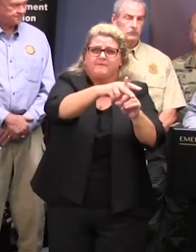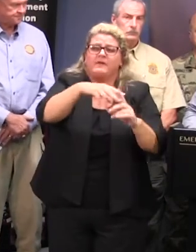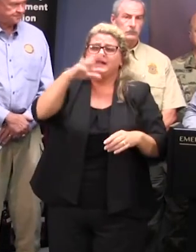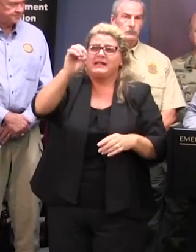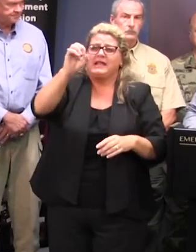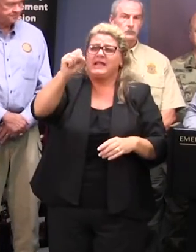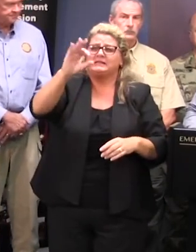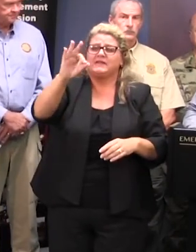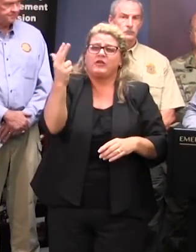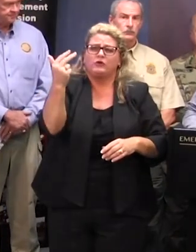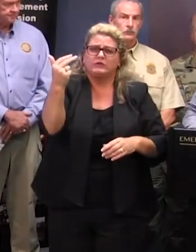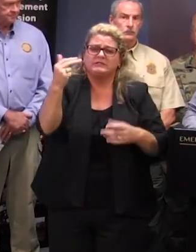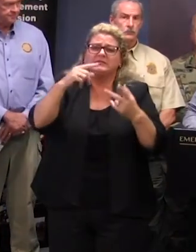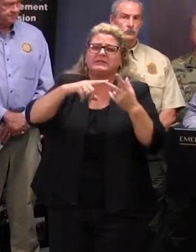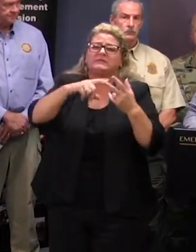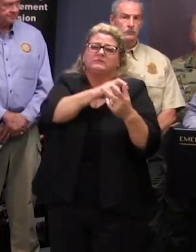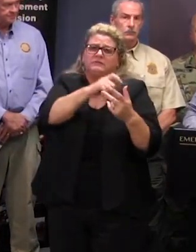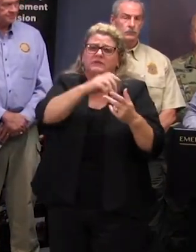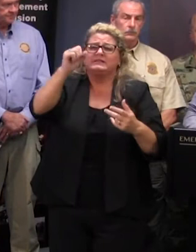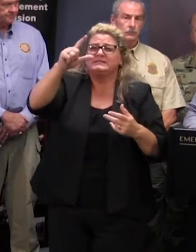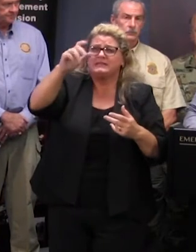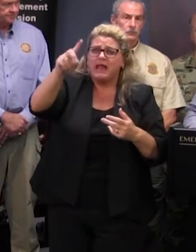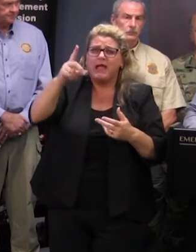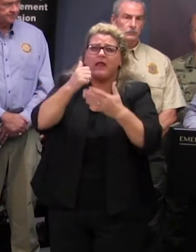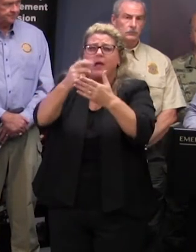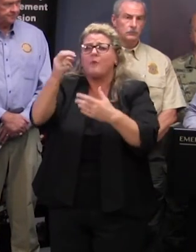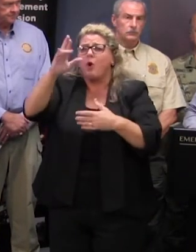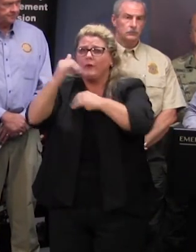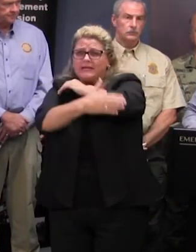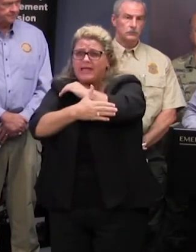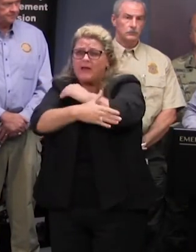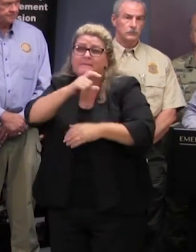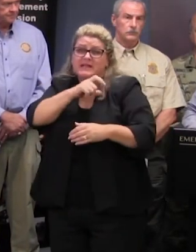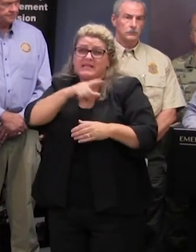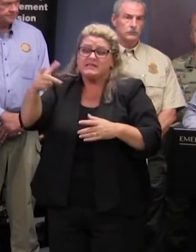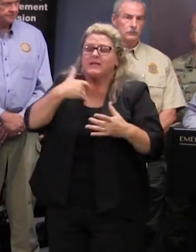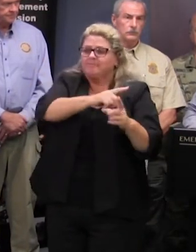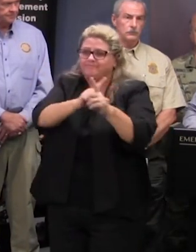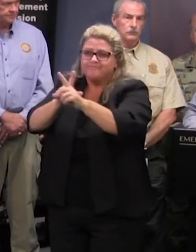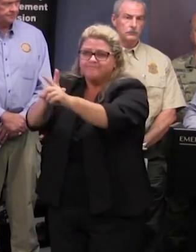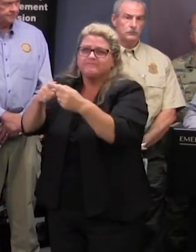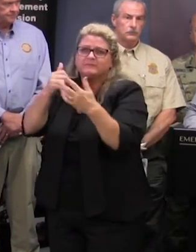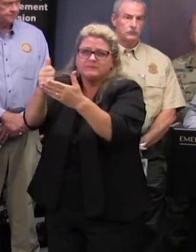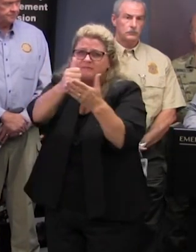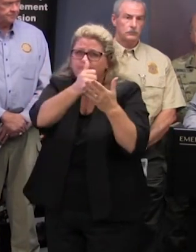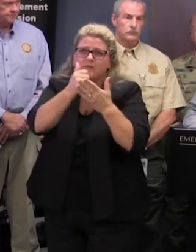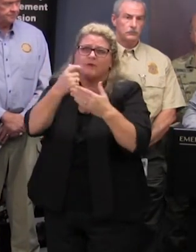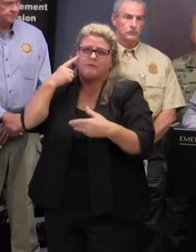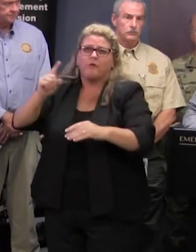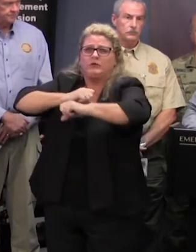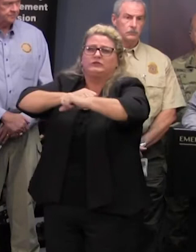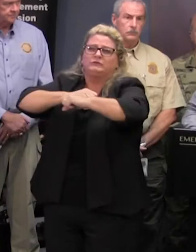13 which is sled assisting the obie county uh police department with uh law enforcement and security uh missions